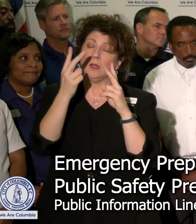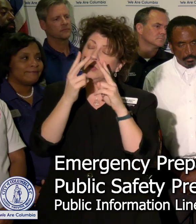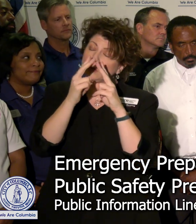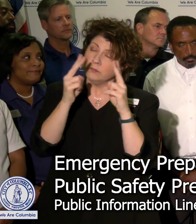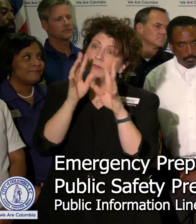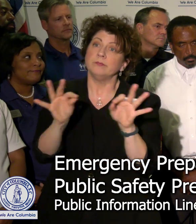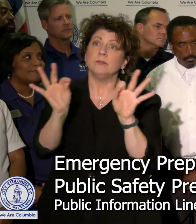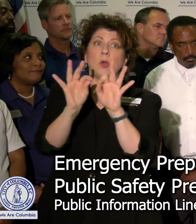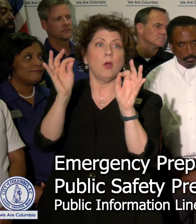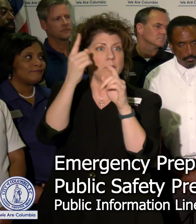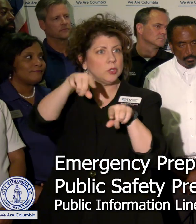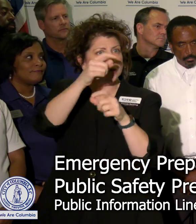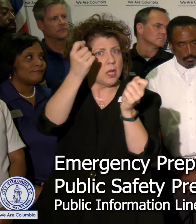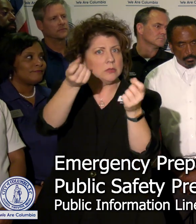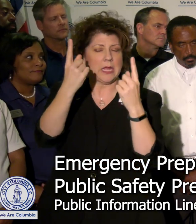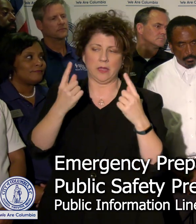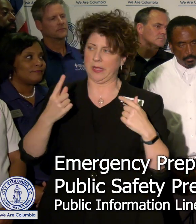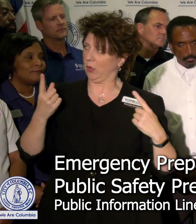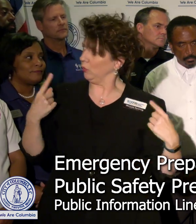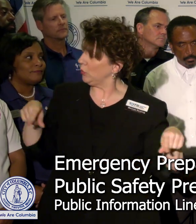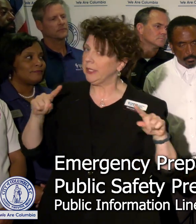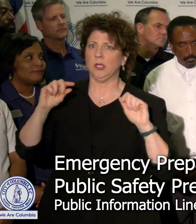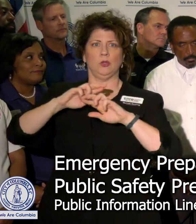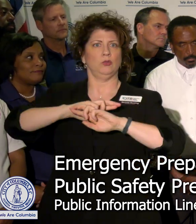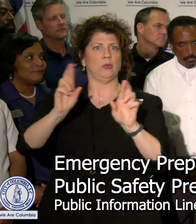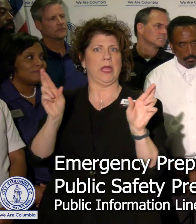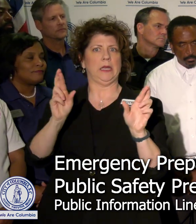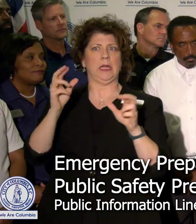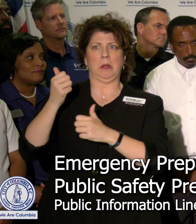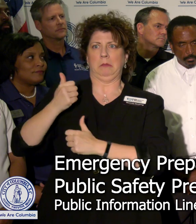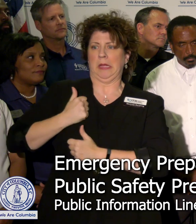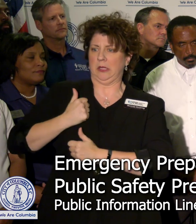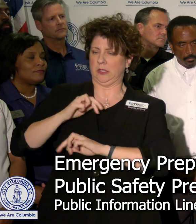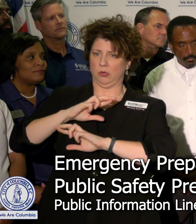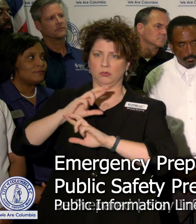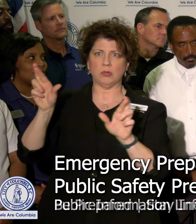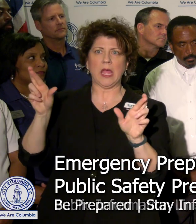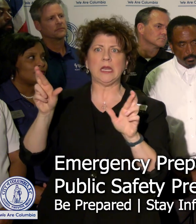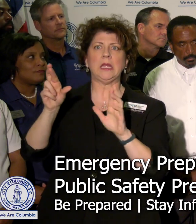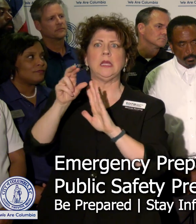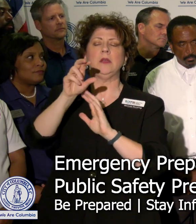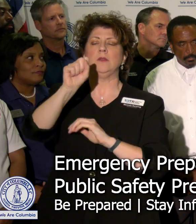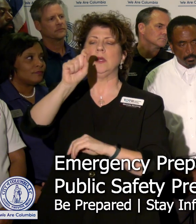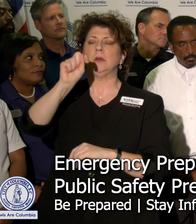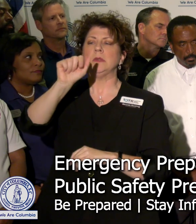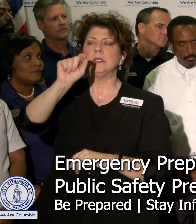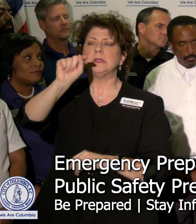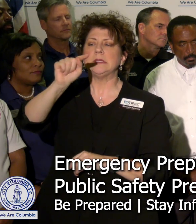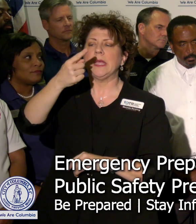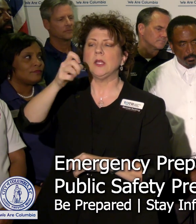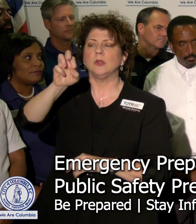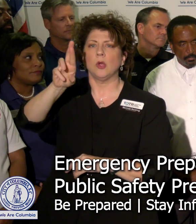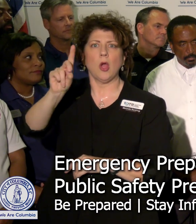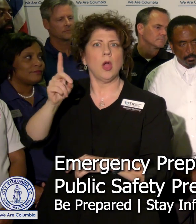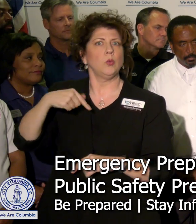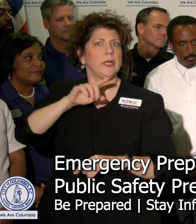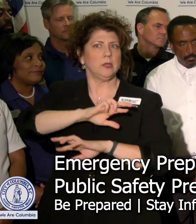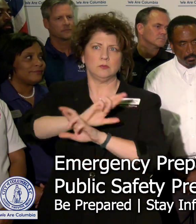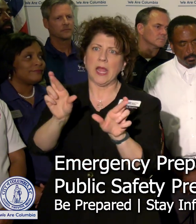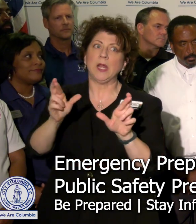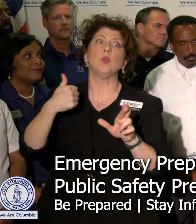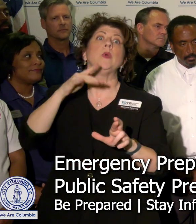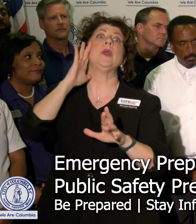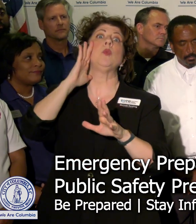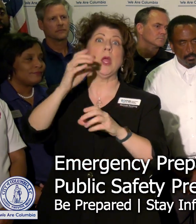to understand that we're ready. Law enforcement is ready. Our military here with the South Carolina State Guard is ready. We're going to protect you. We're going to protect